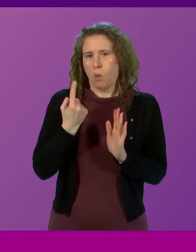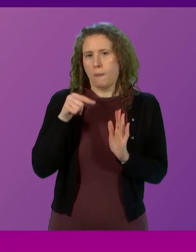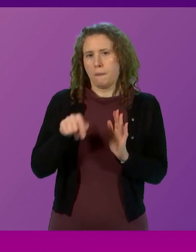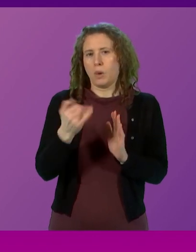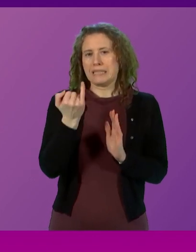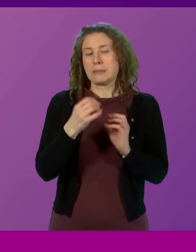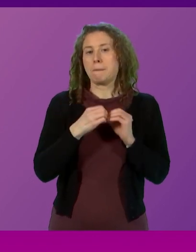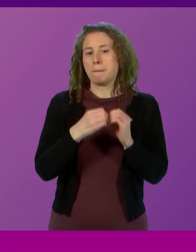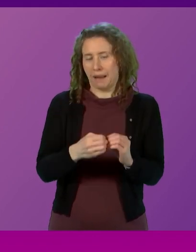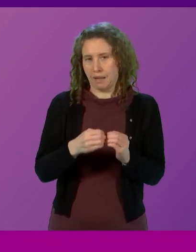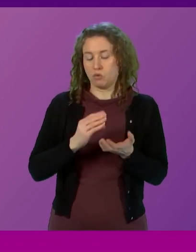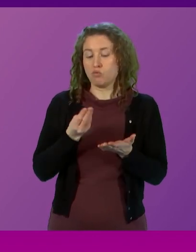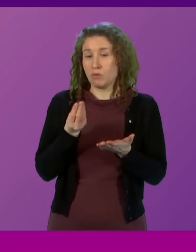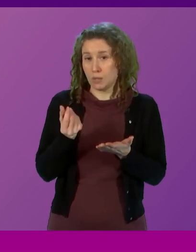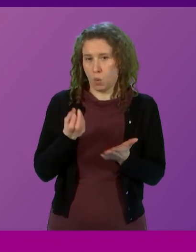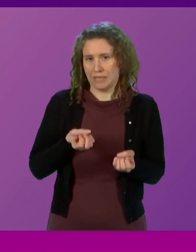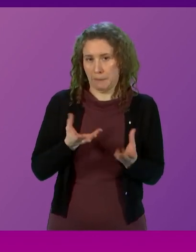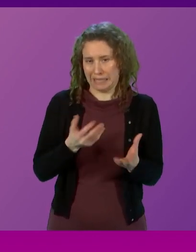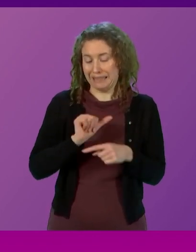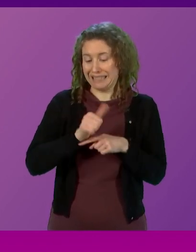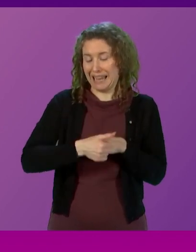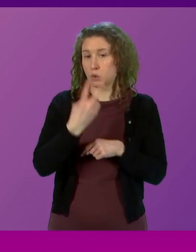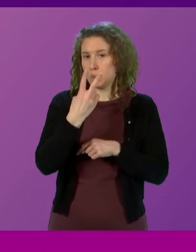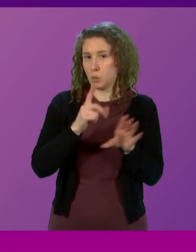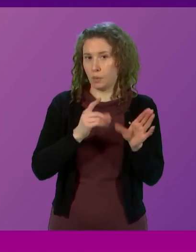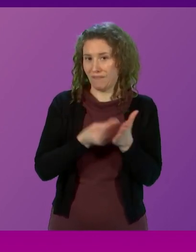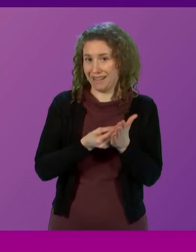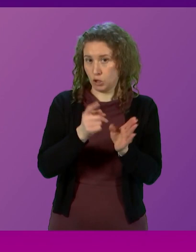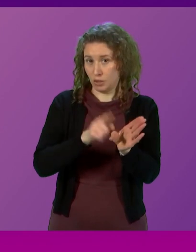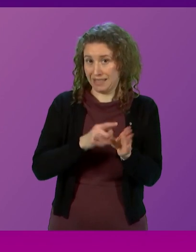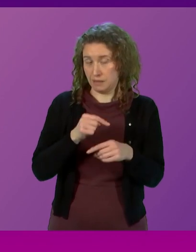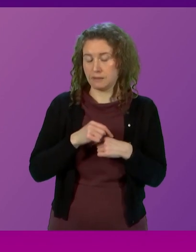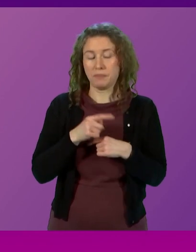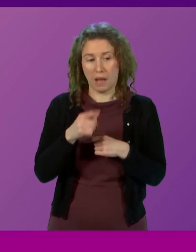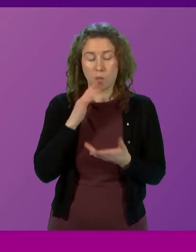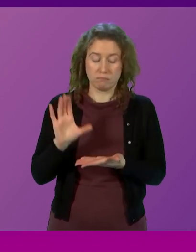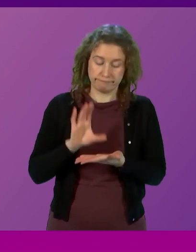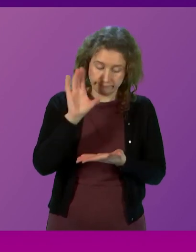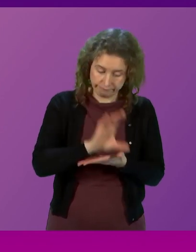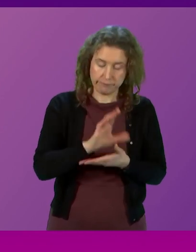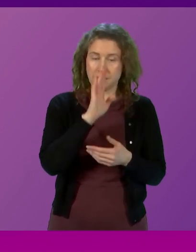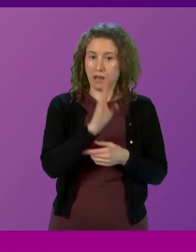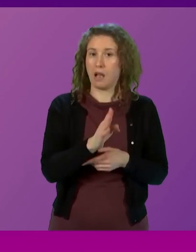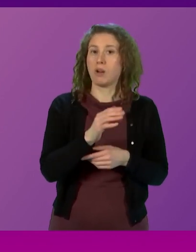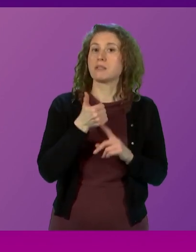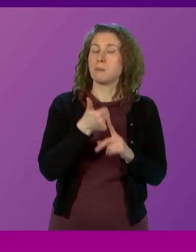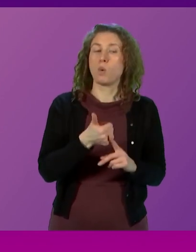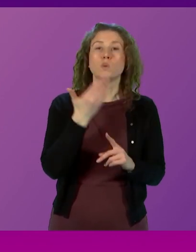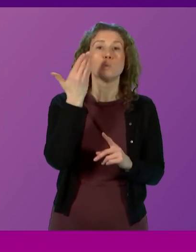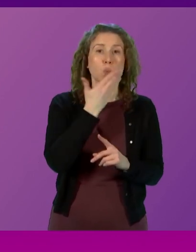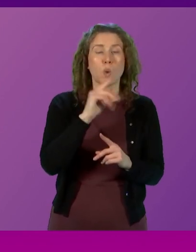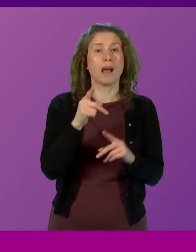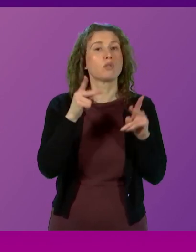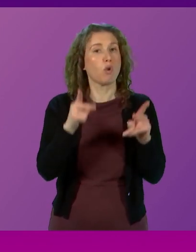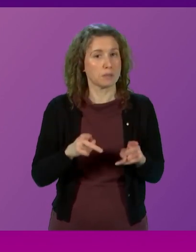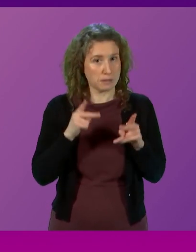.6 billion of resource spending in the next two financial years which will give direct support to our schools and hospitals.